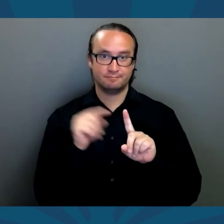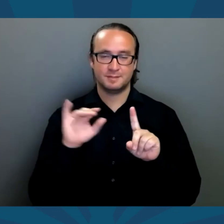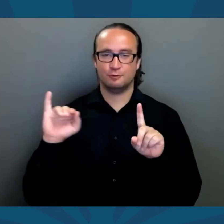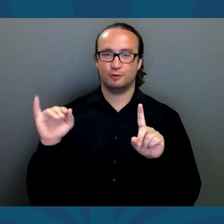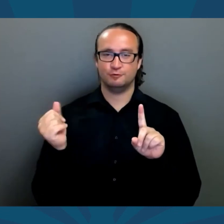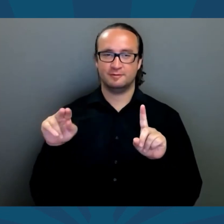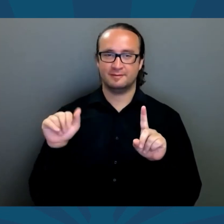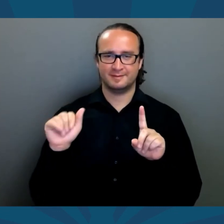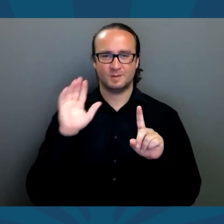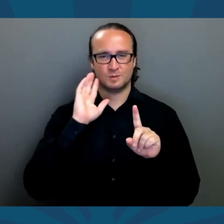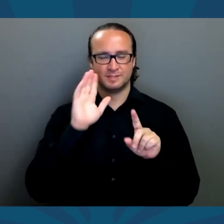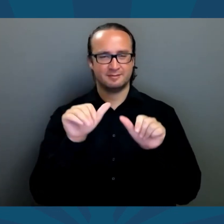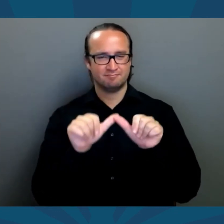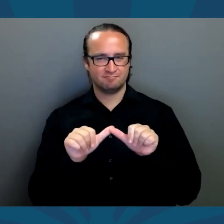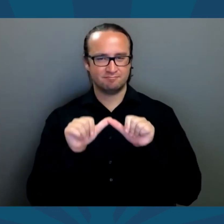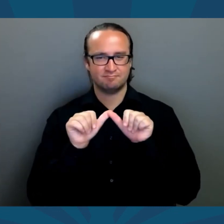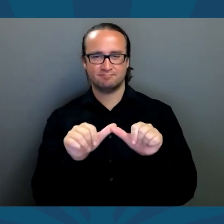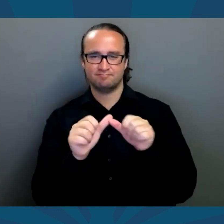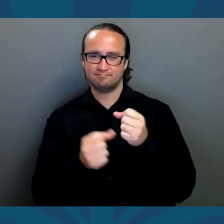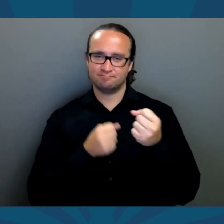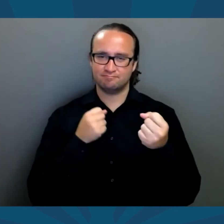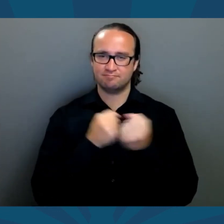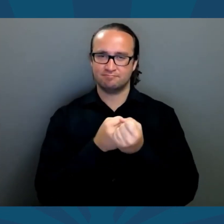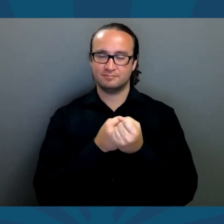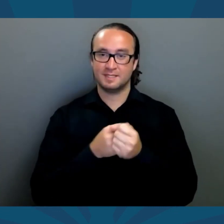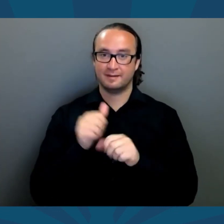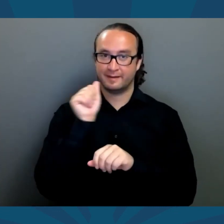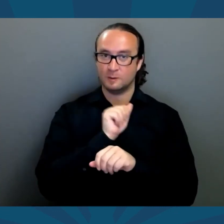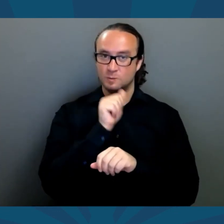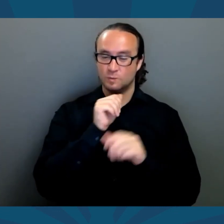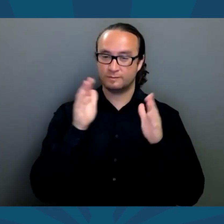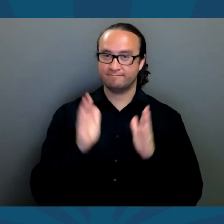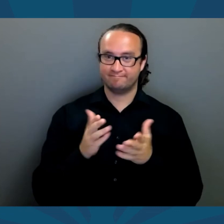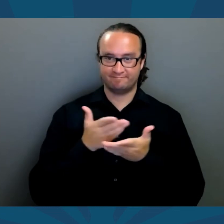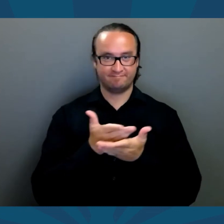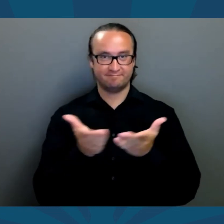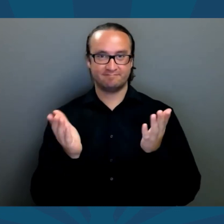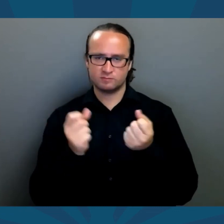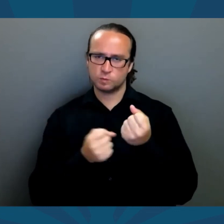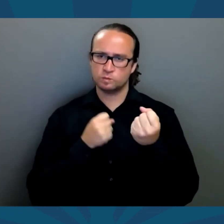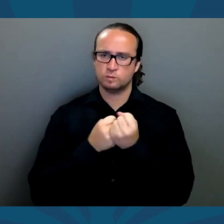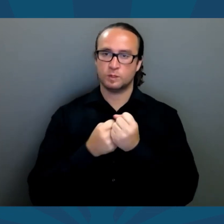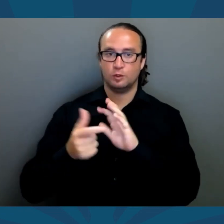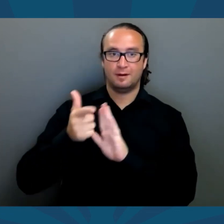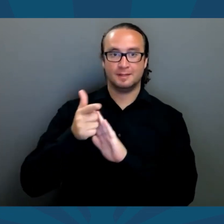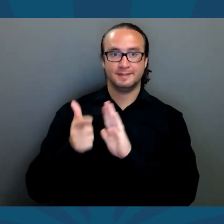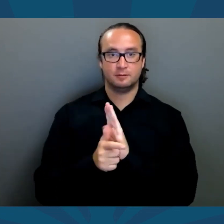website, jannajacksonaz.org/. Janna will stand with Arizonans and support legislation